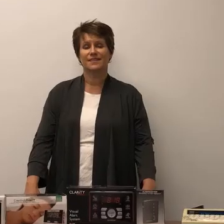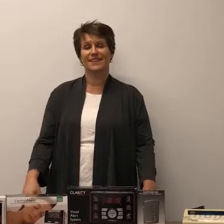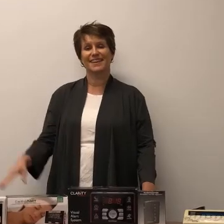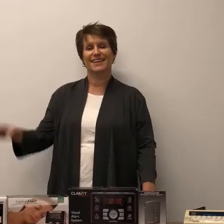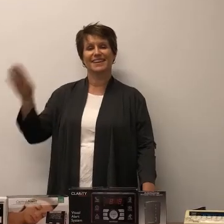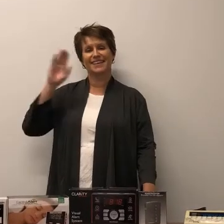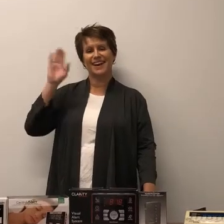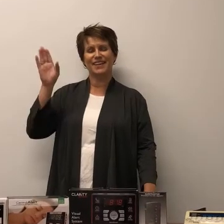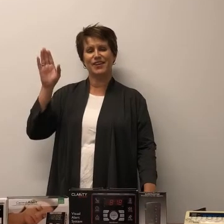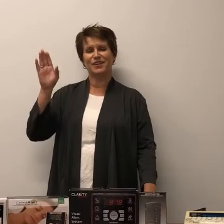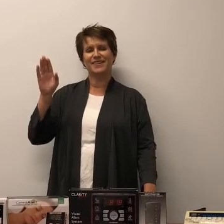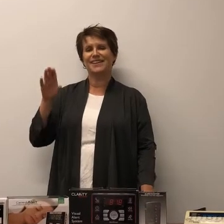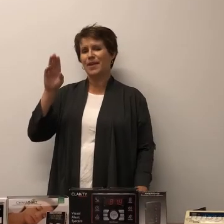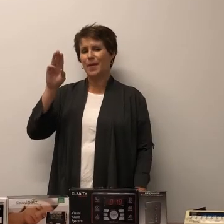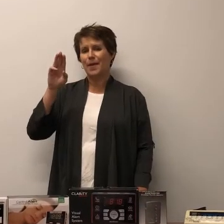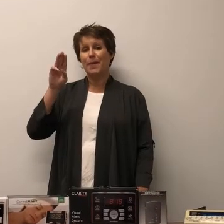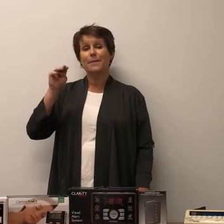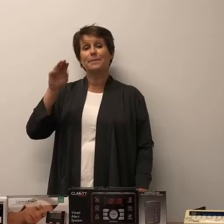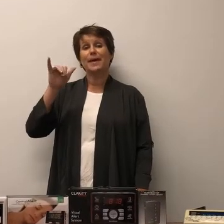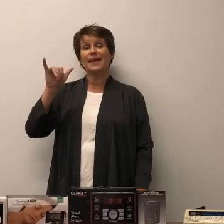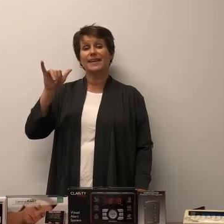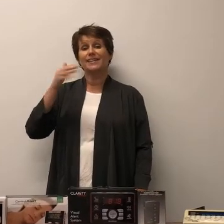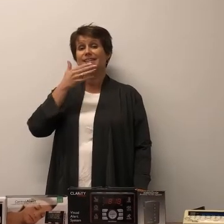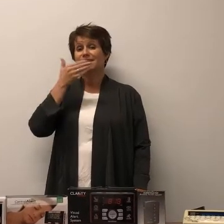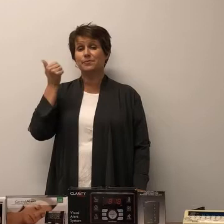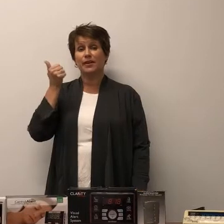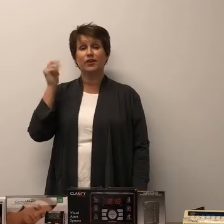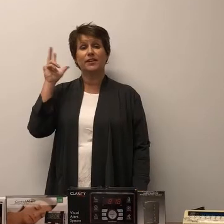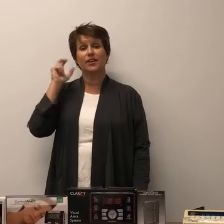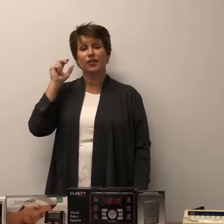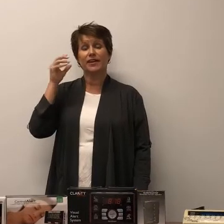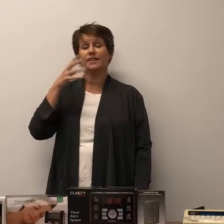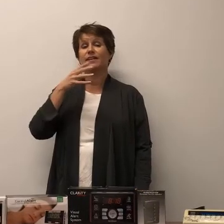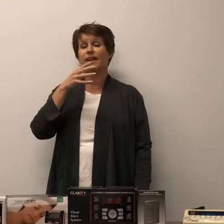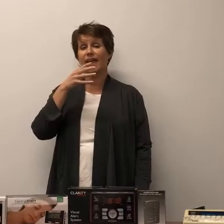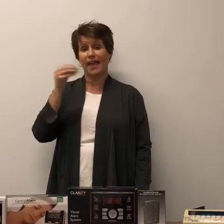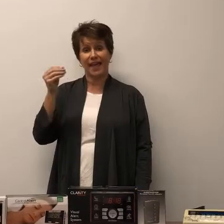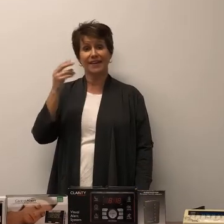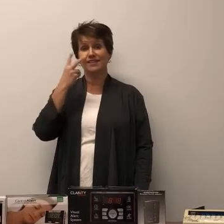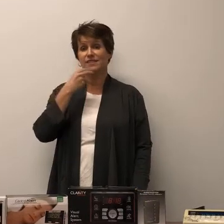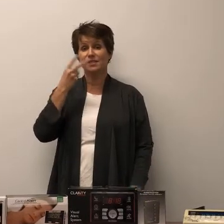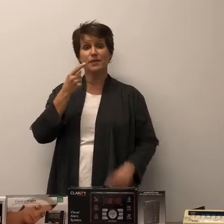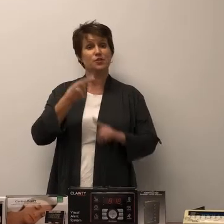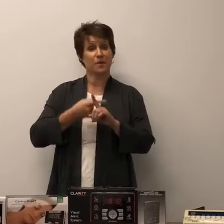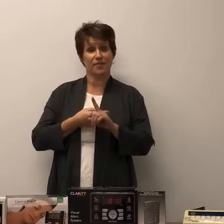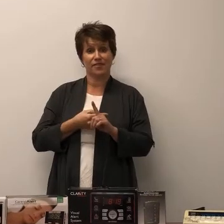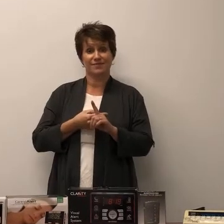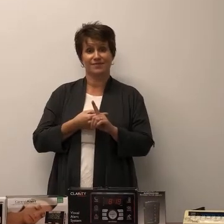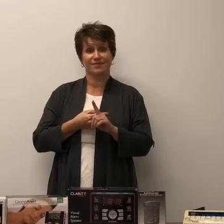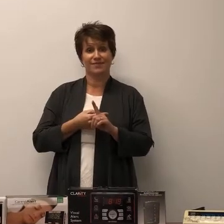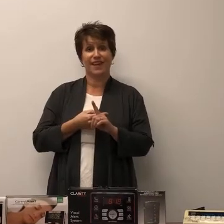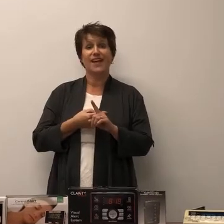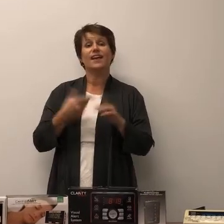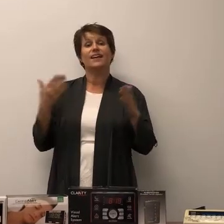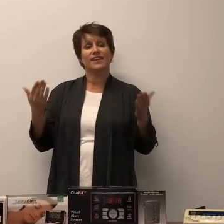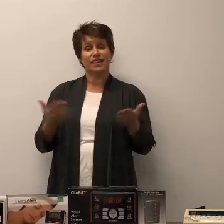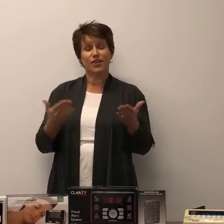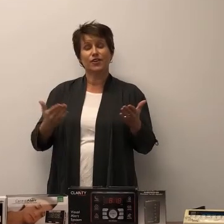Hi there. May is Better Hearing and Speech Month. Here